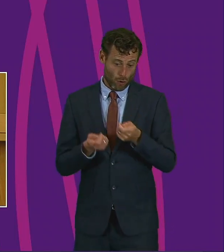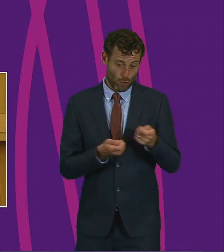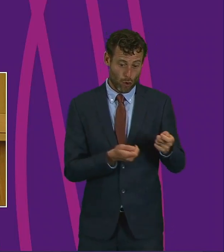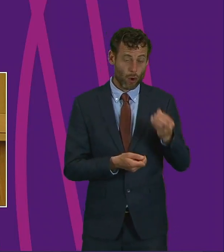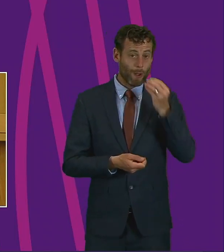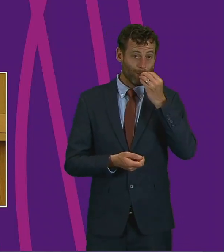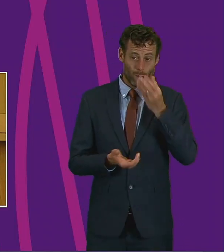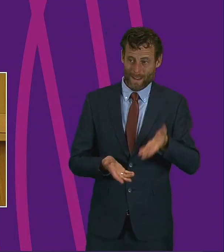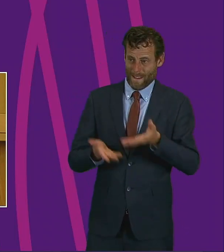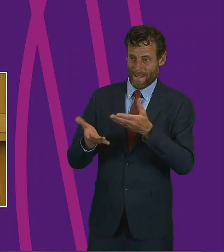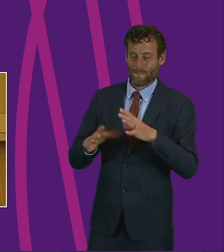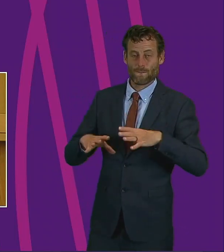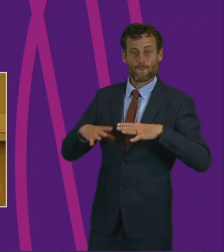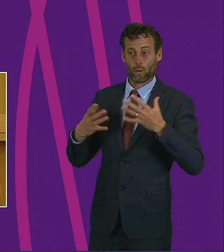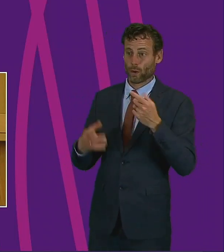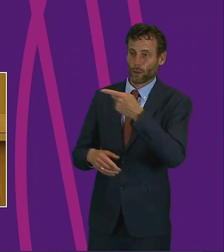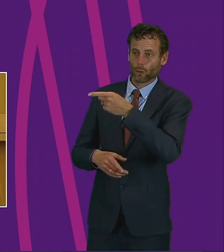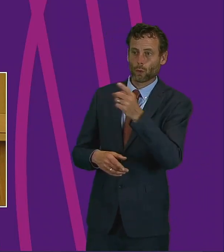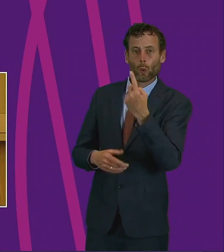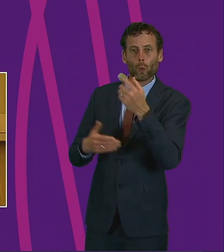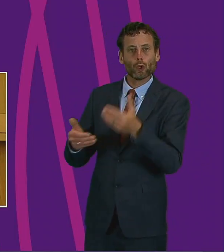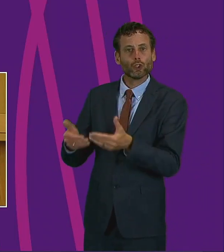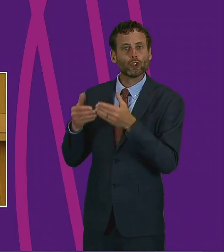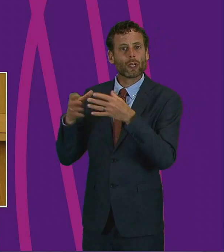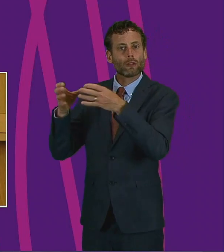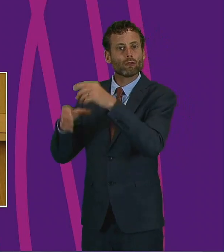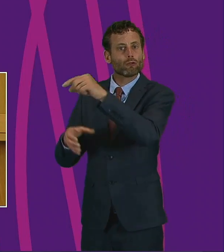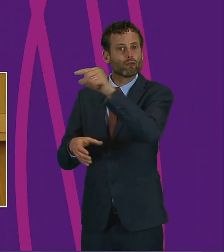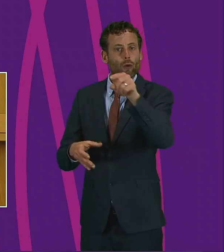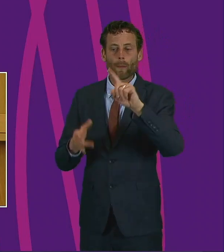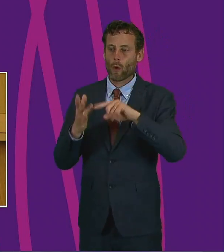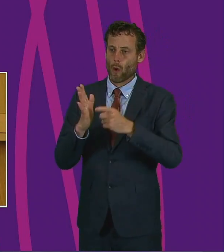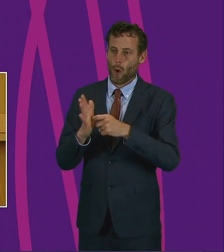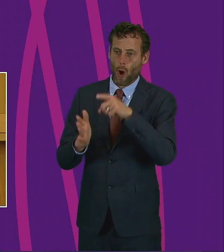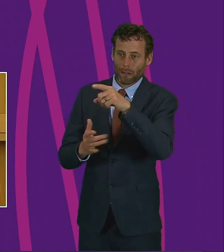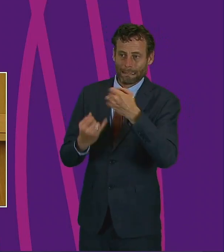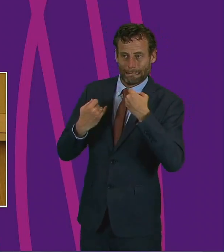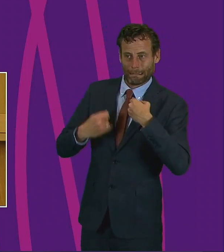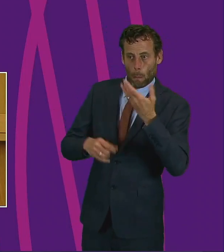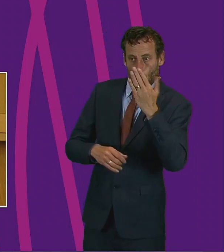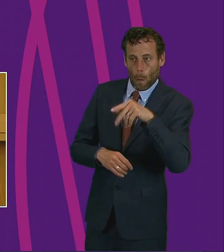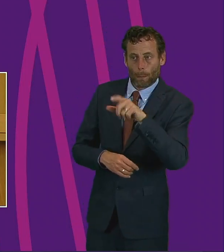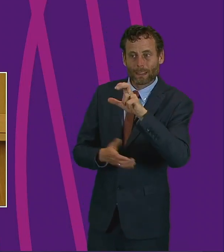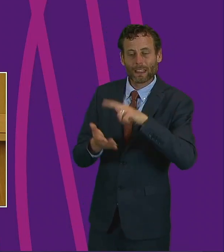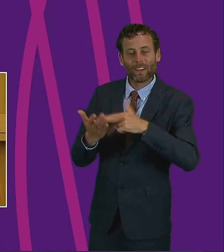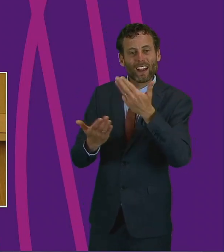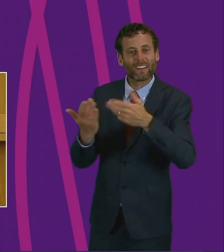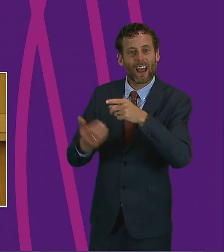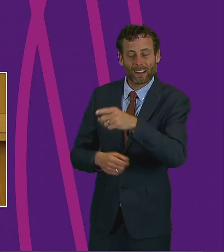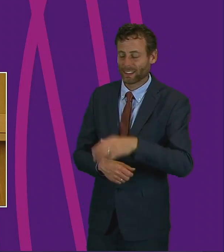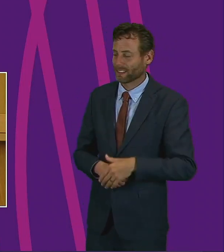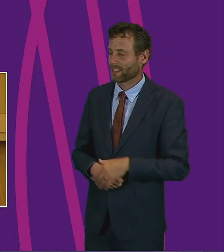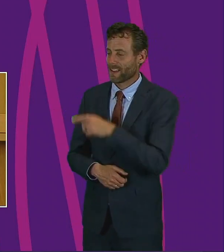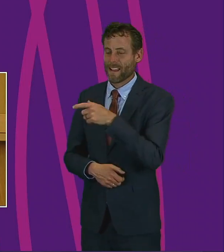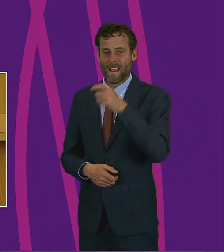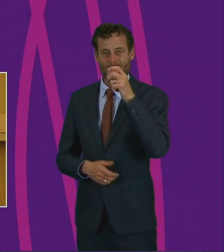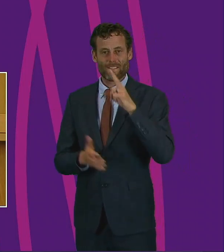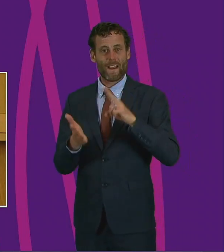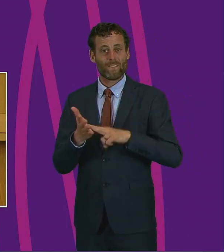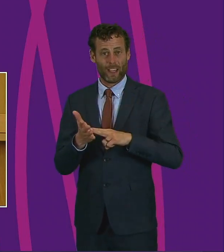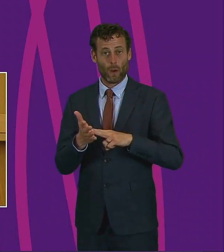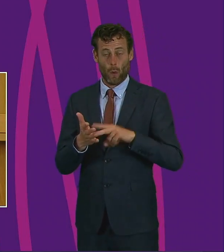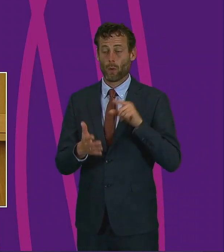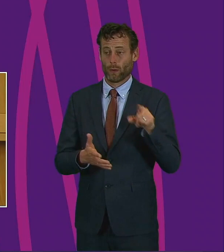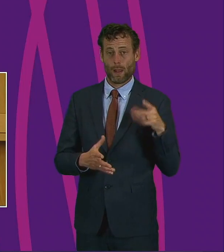shielding or in self-isolation with COVID-19 symptoms. Cafe Vigo recently delivered 150 filled rolls to the